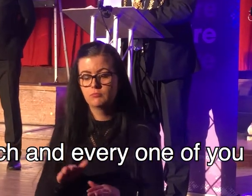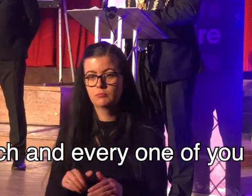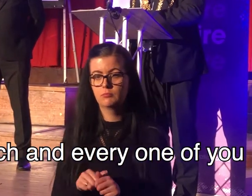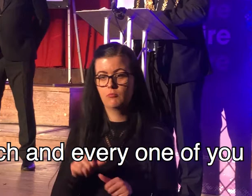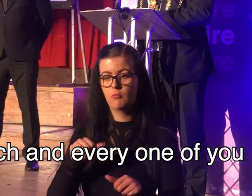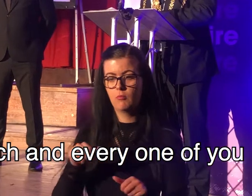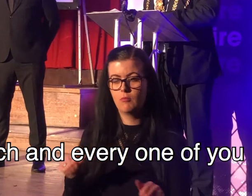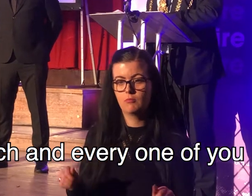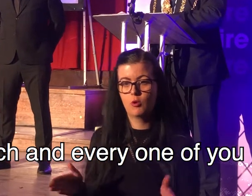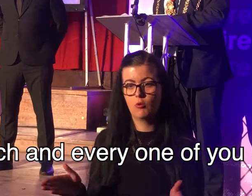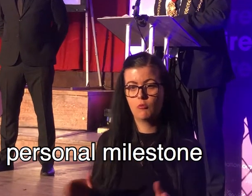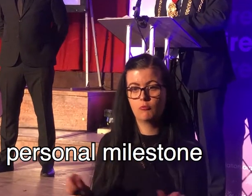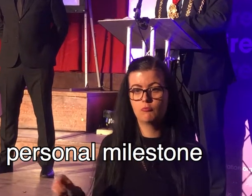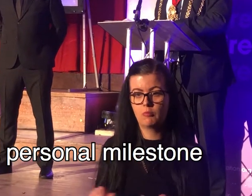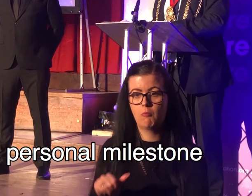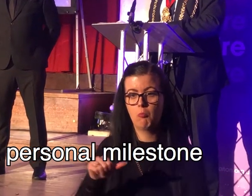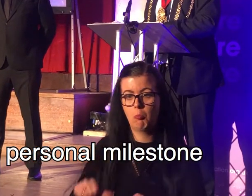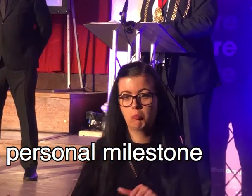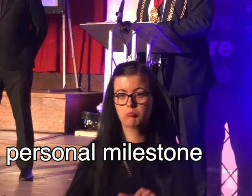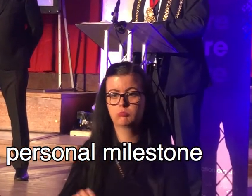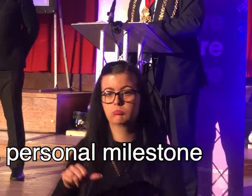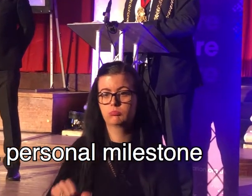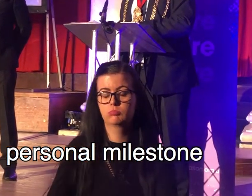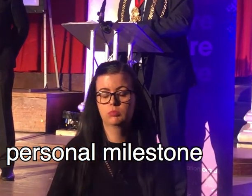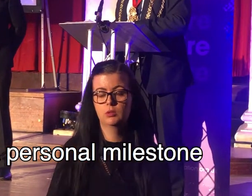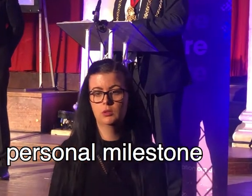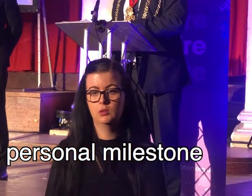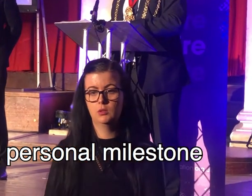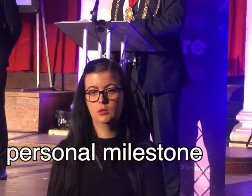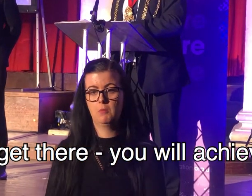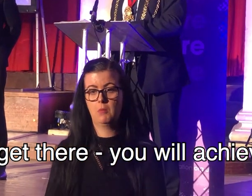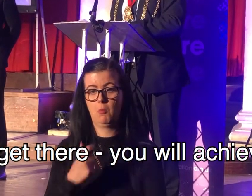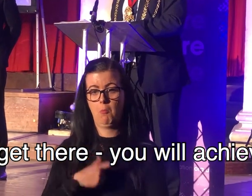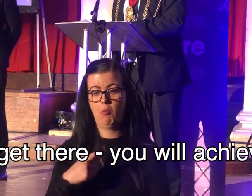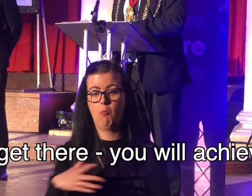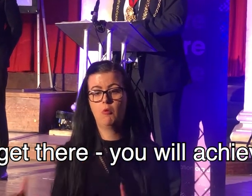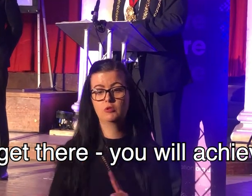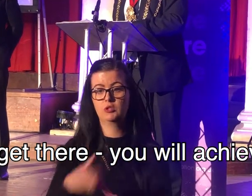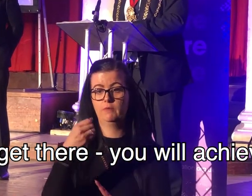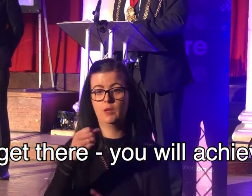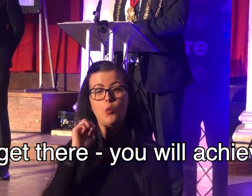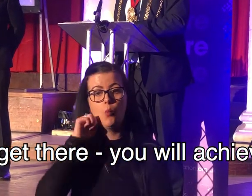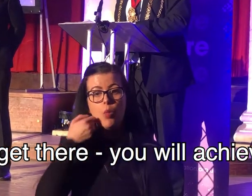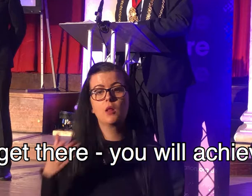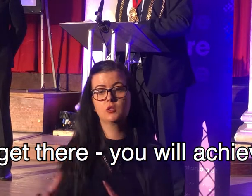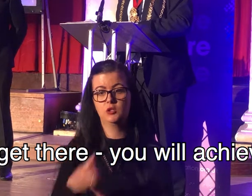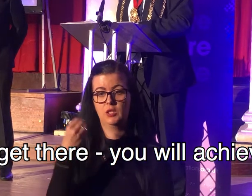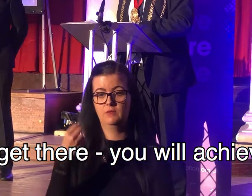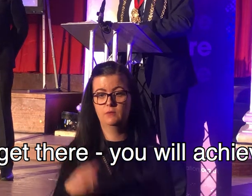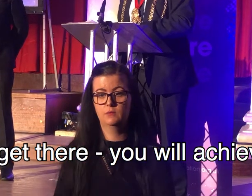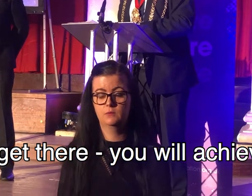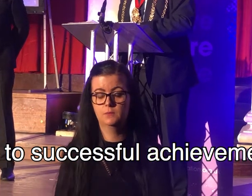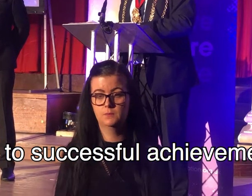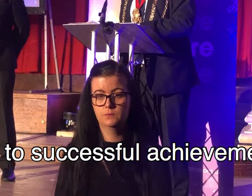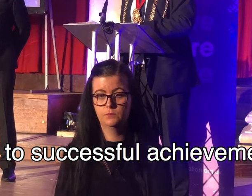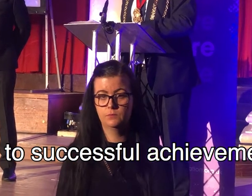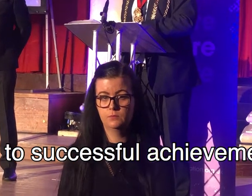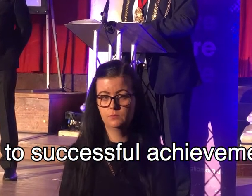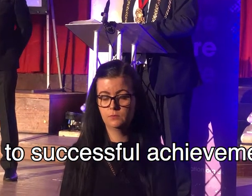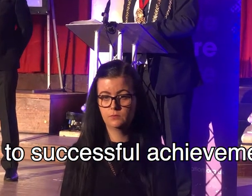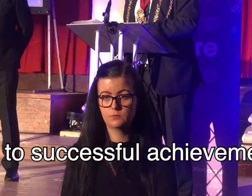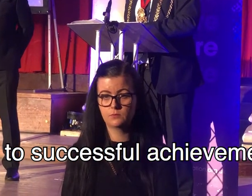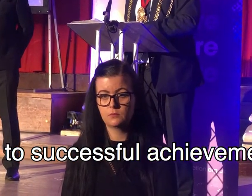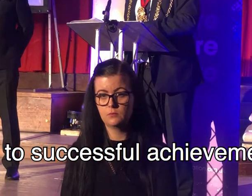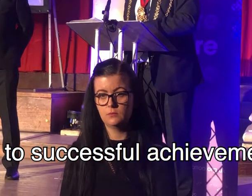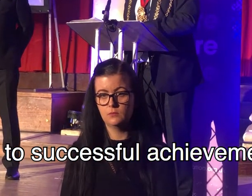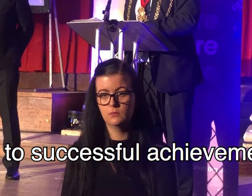but to each and every one of you, it is a personal milestone and you will get there, you will achieve. Your journey